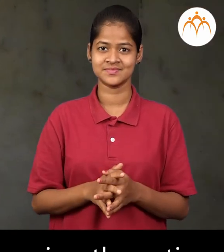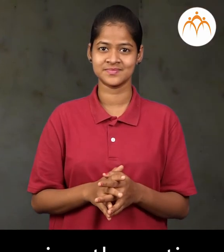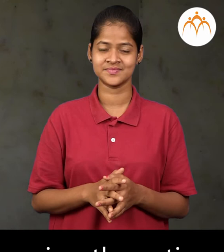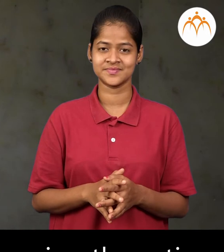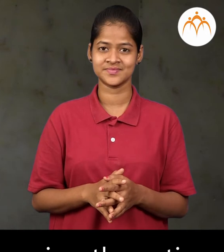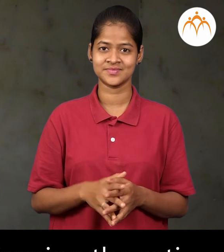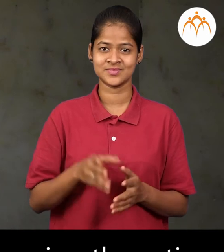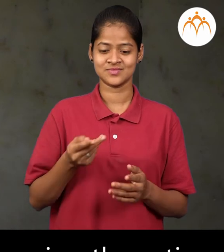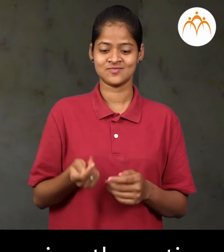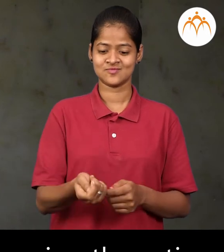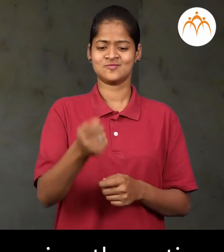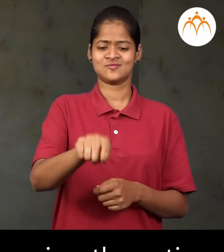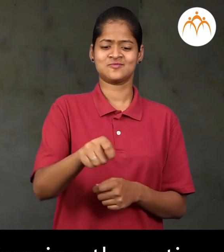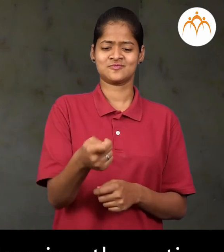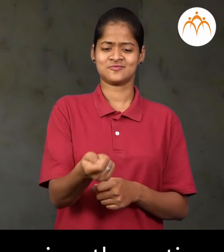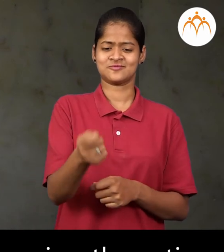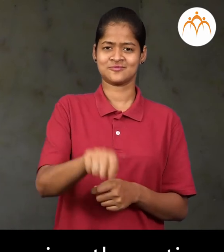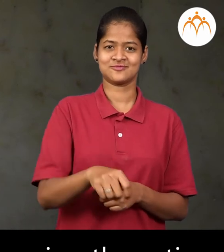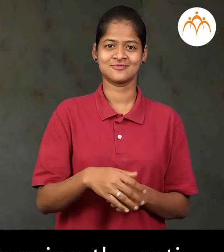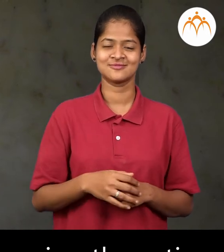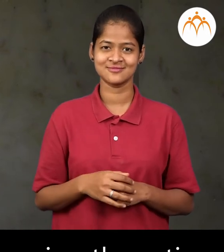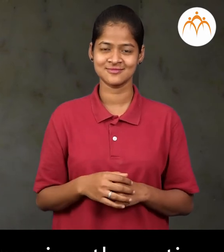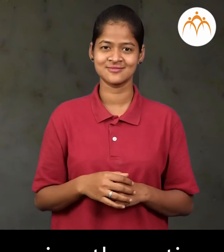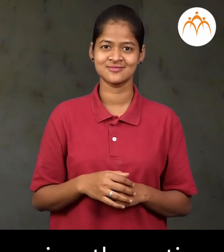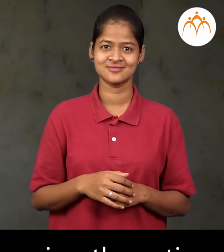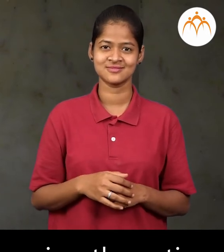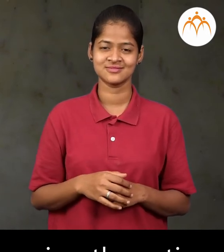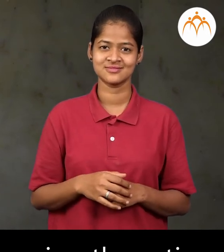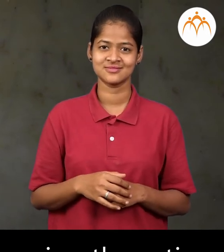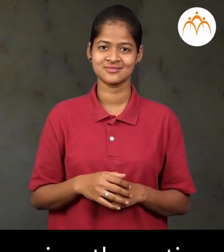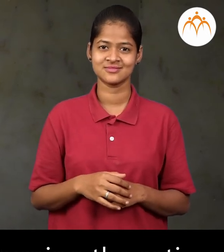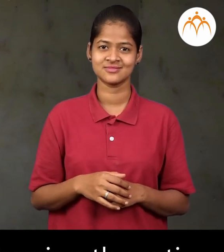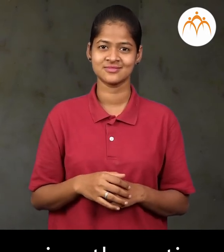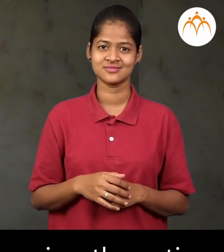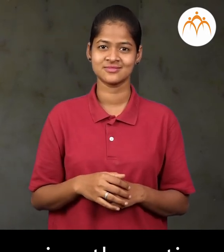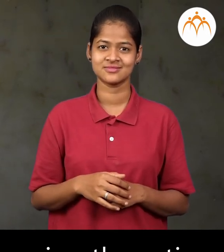Ulatne is used for turning the roti.